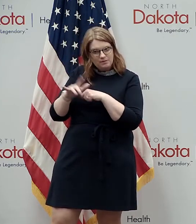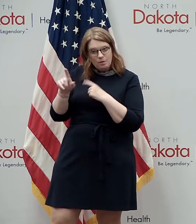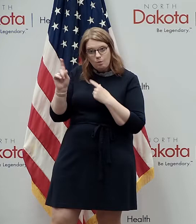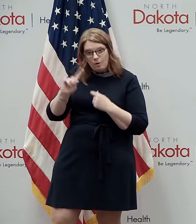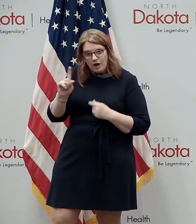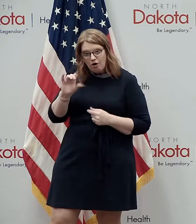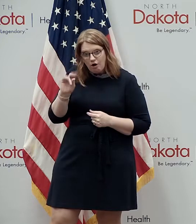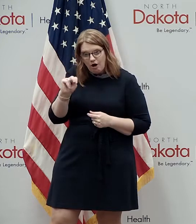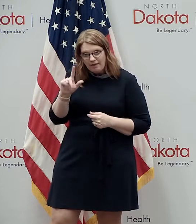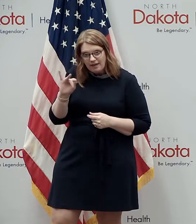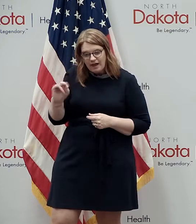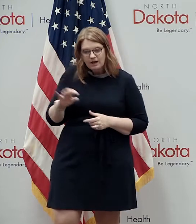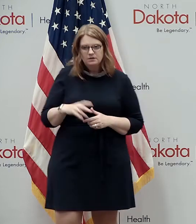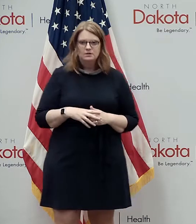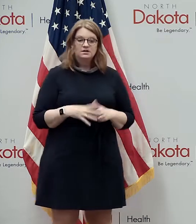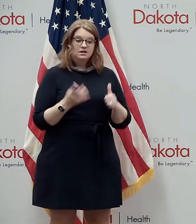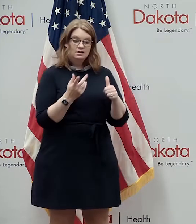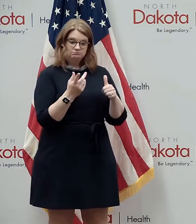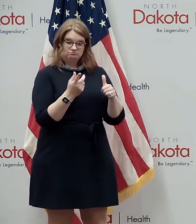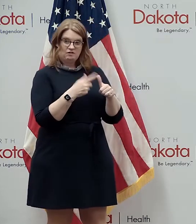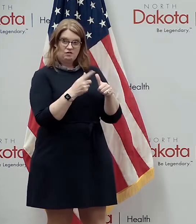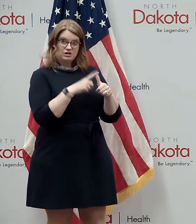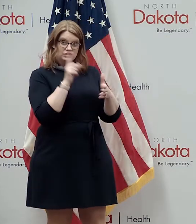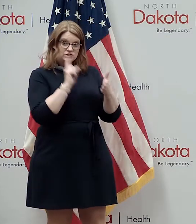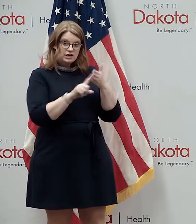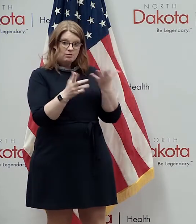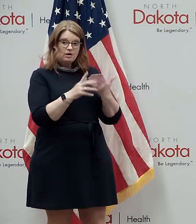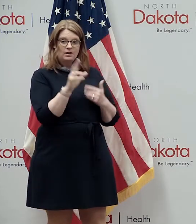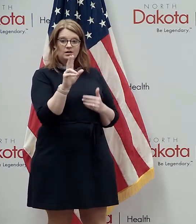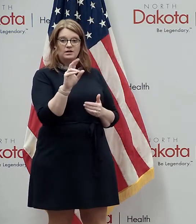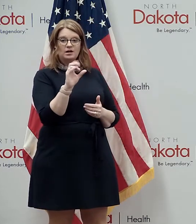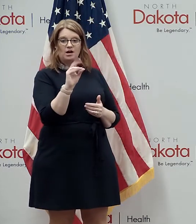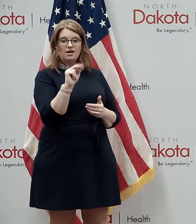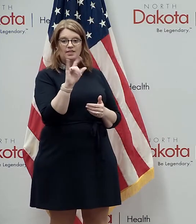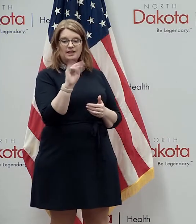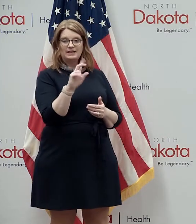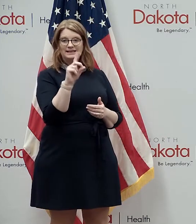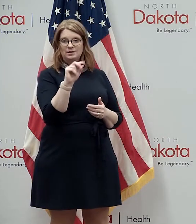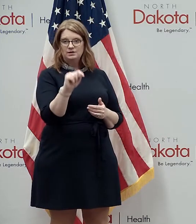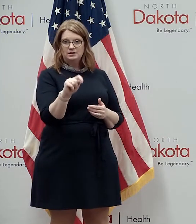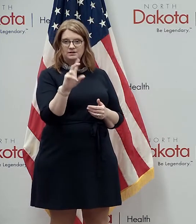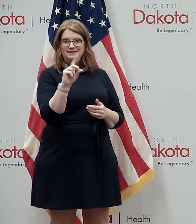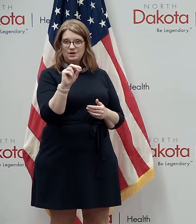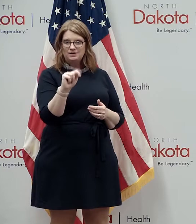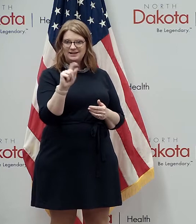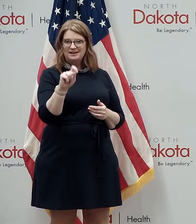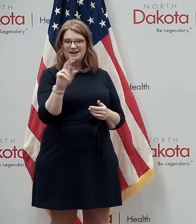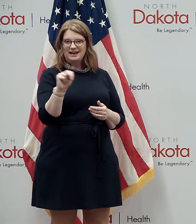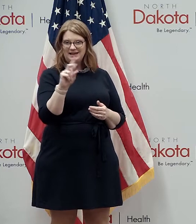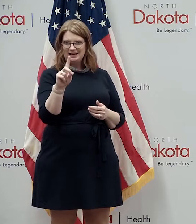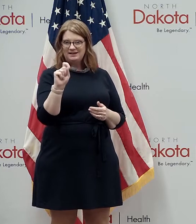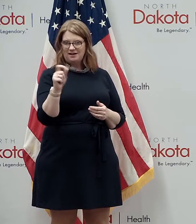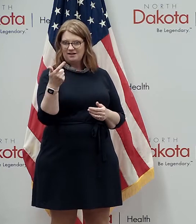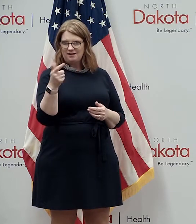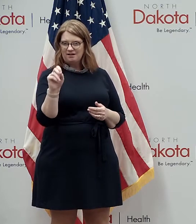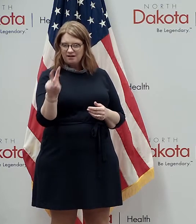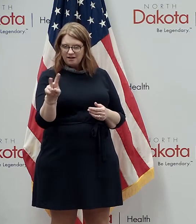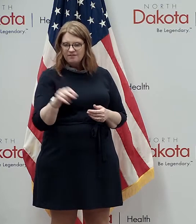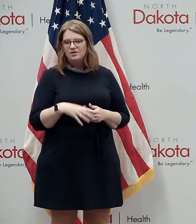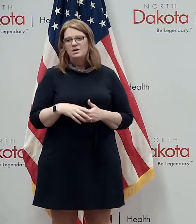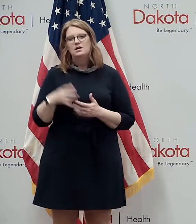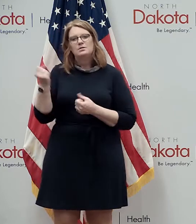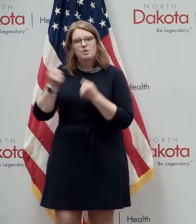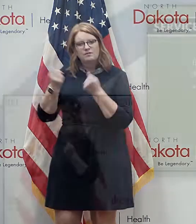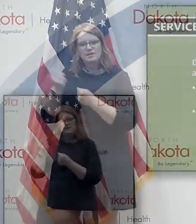so first place to check is online at dot.nd.gov see if you can take care of your transaction there motor vehicle